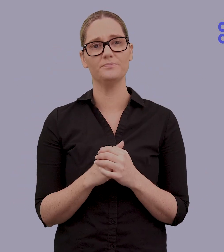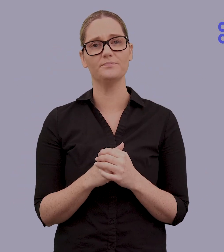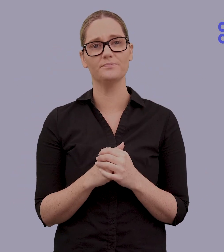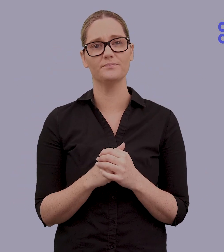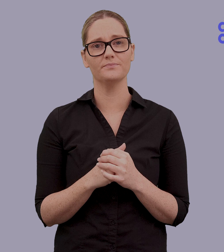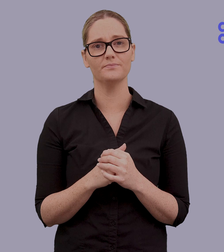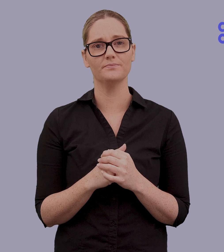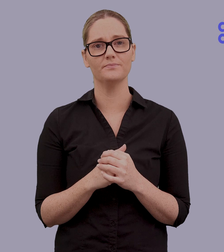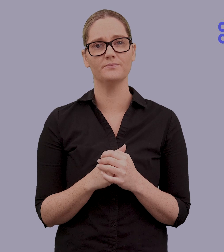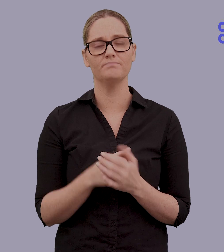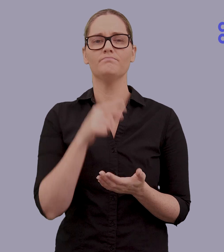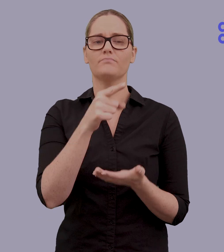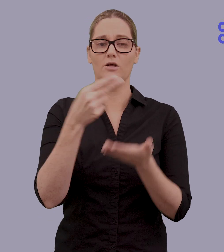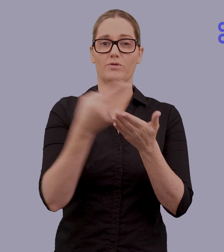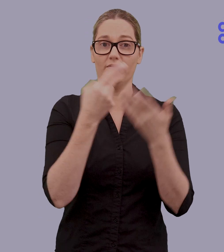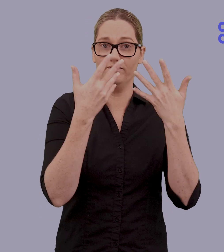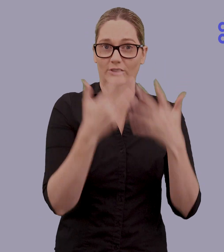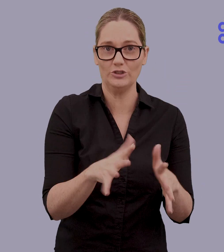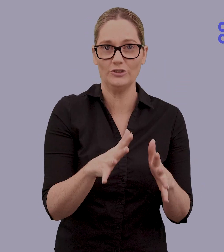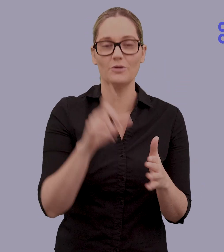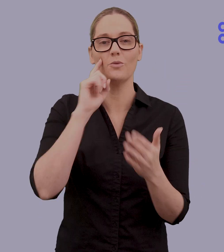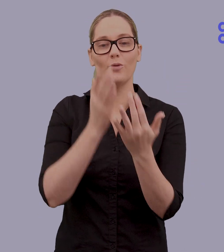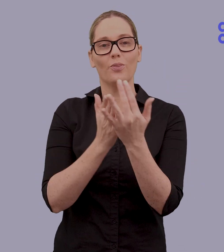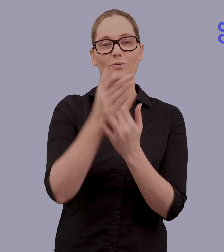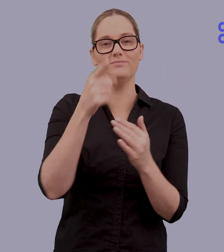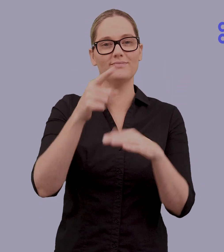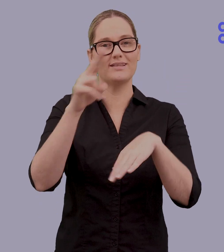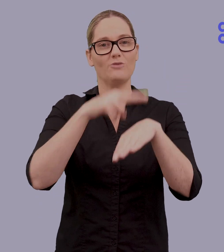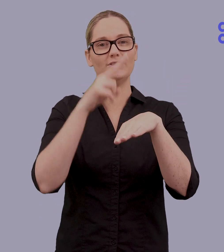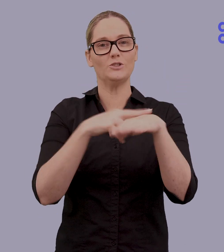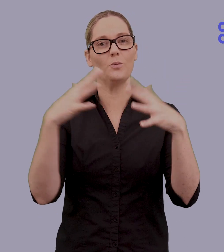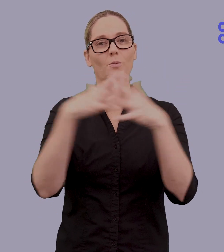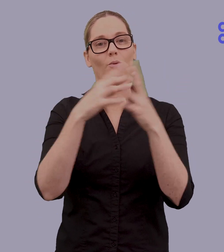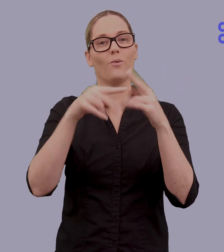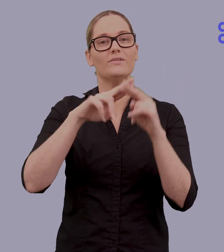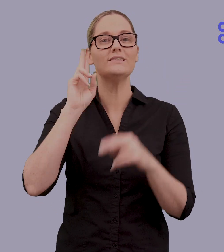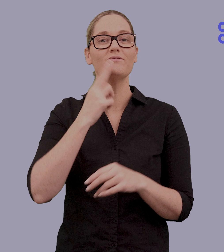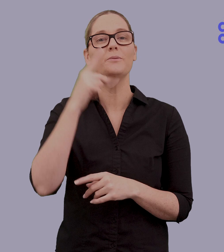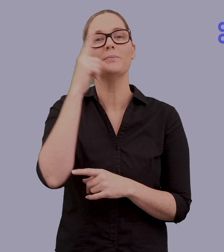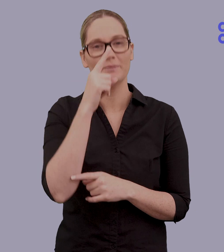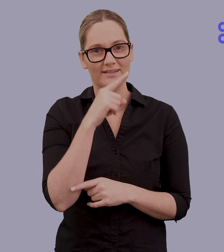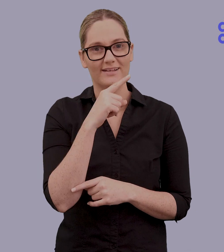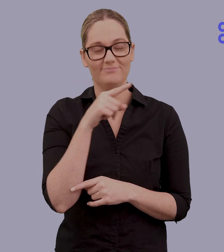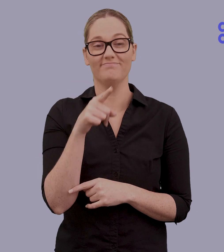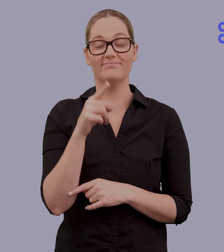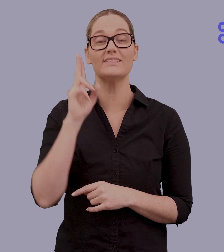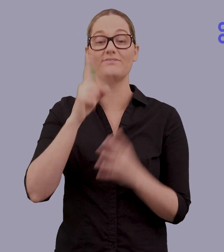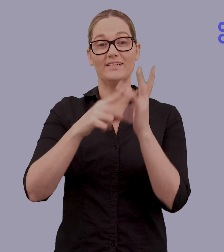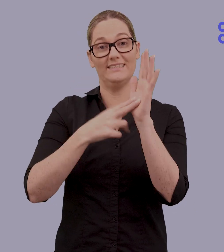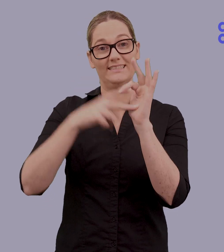Following the breakfast event, and throughout National Week of Deaf People, Deaf Connect has organised various events